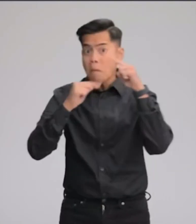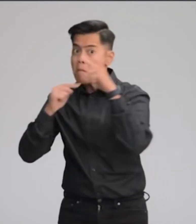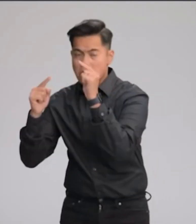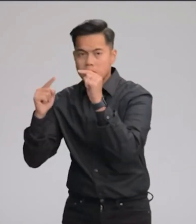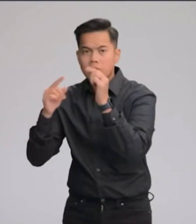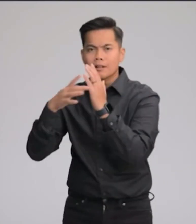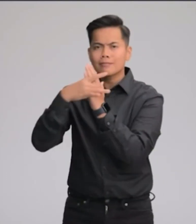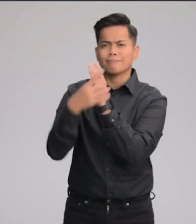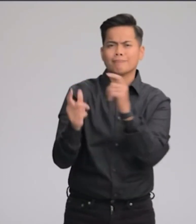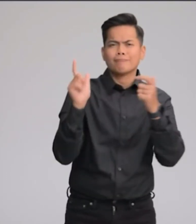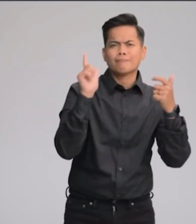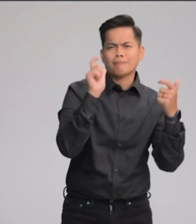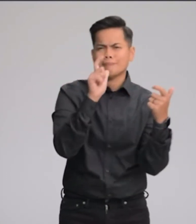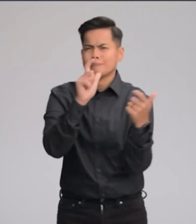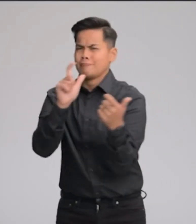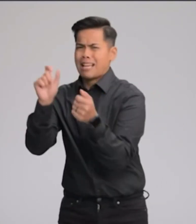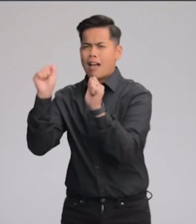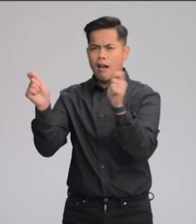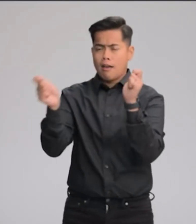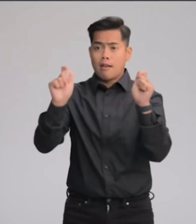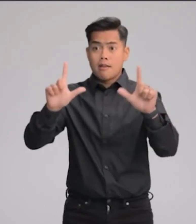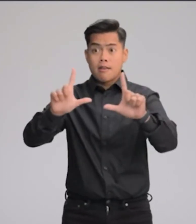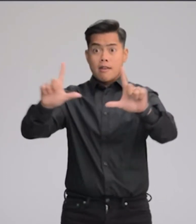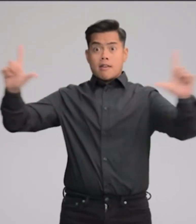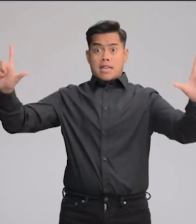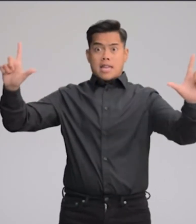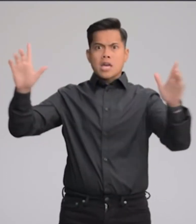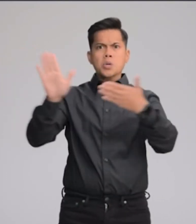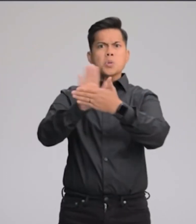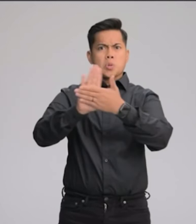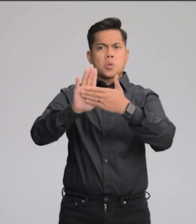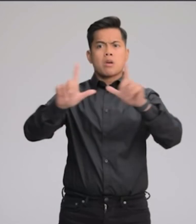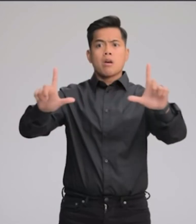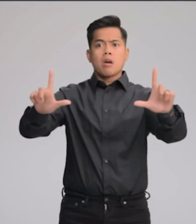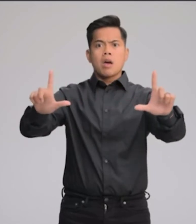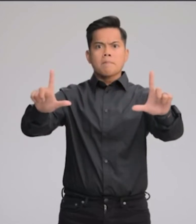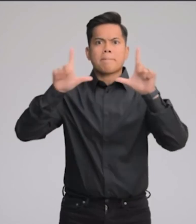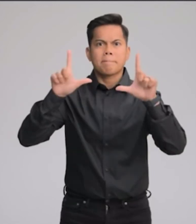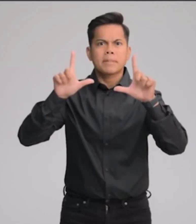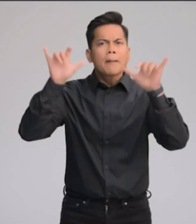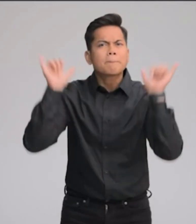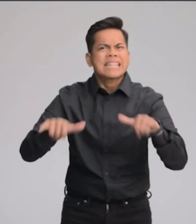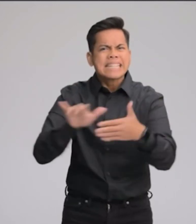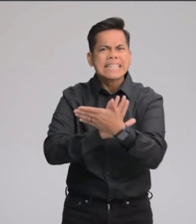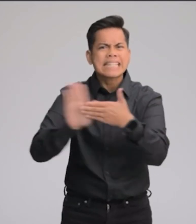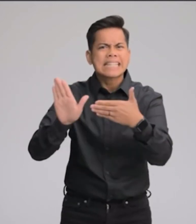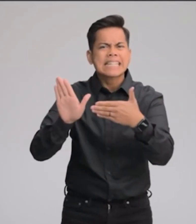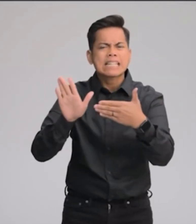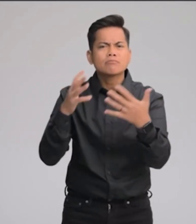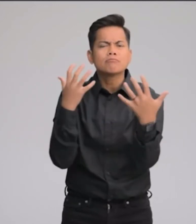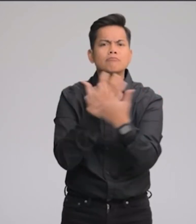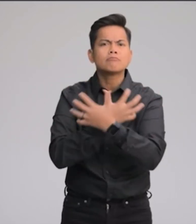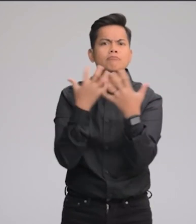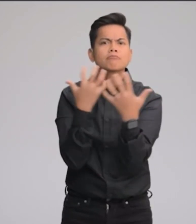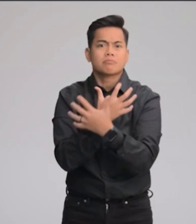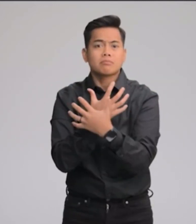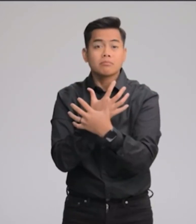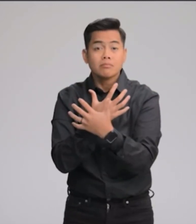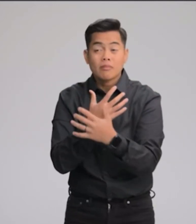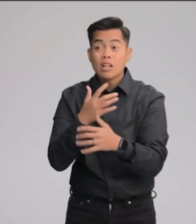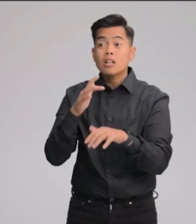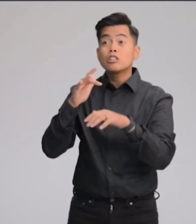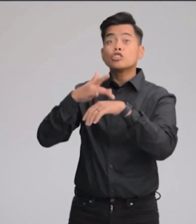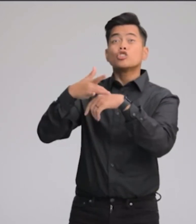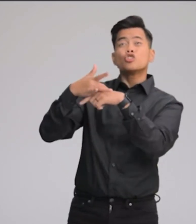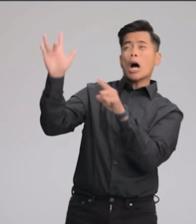photographers can reframe their photos while still retaining great resolution. We are able to keep the sharpness